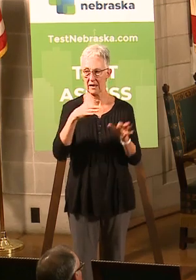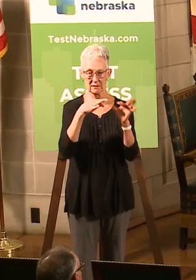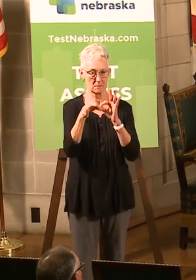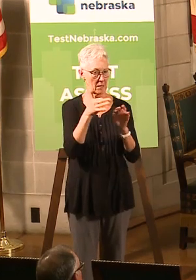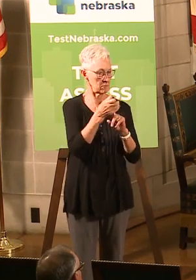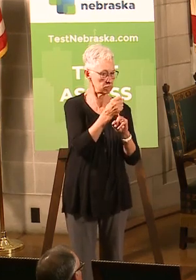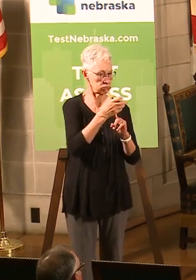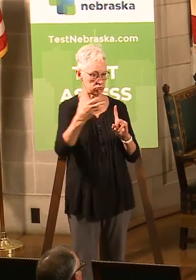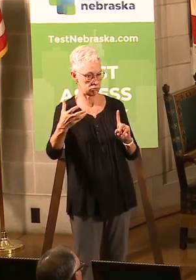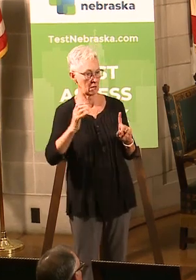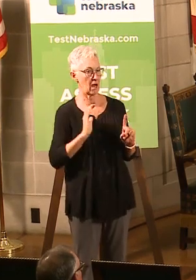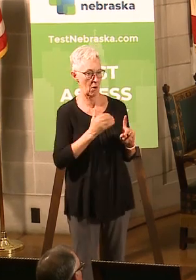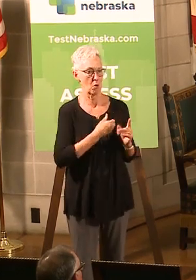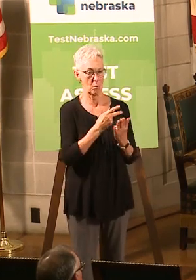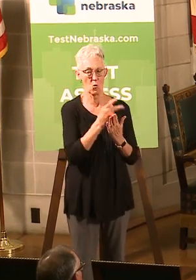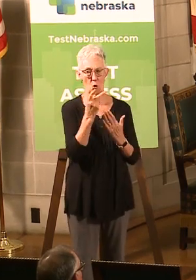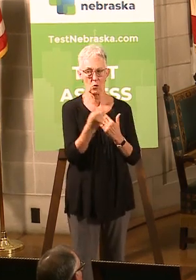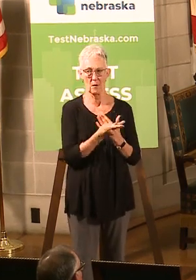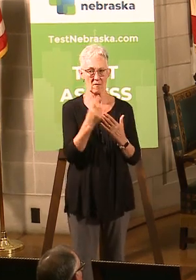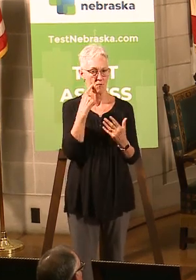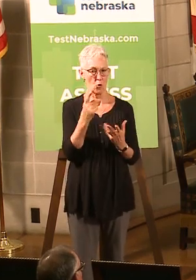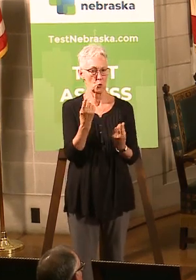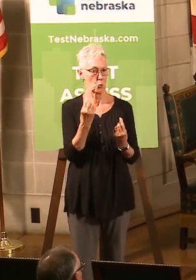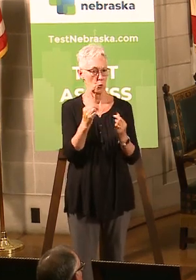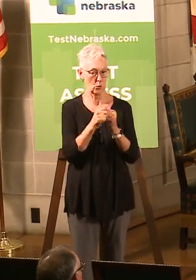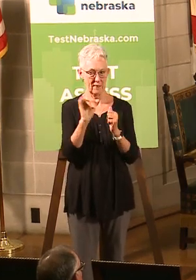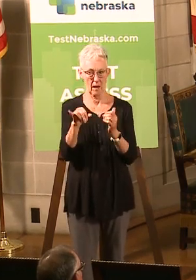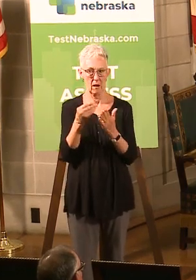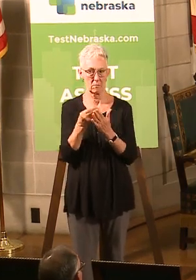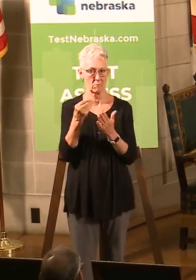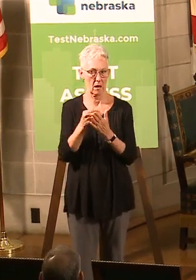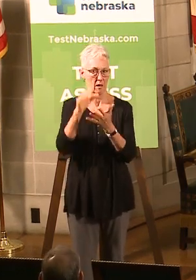for our economic recovery from coronavirus. Tony?